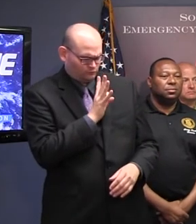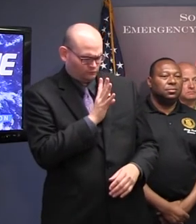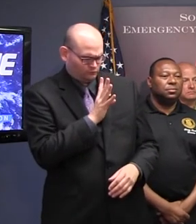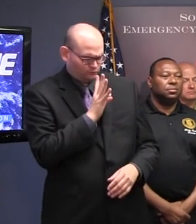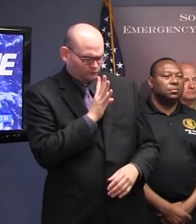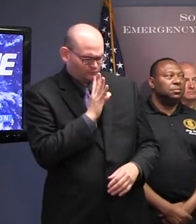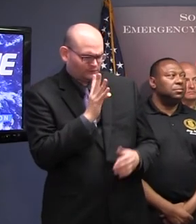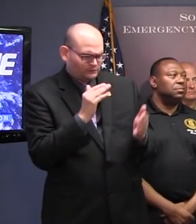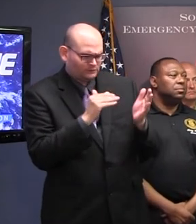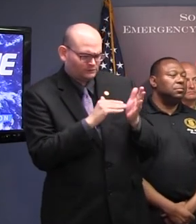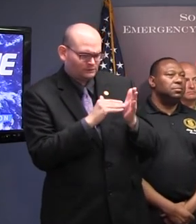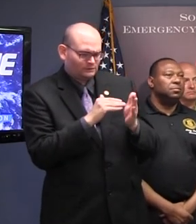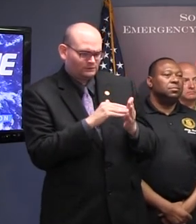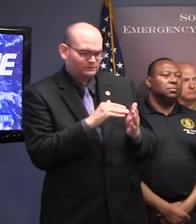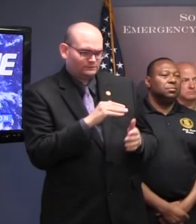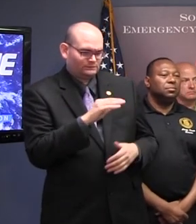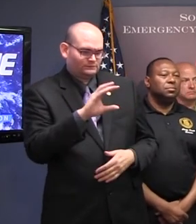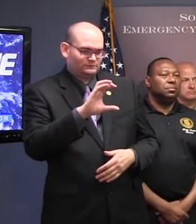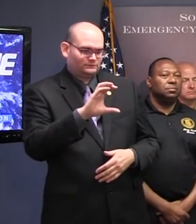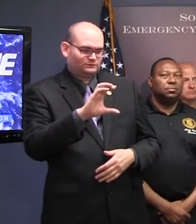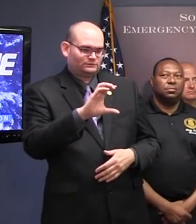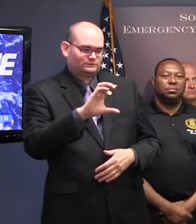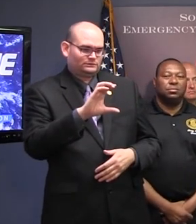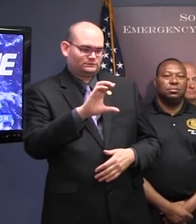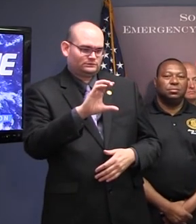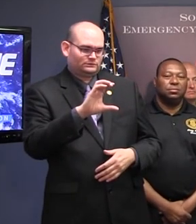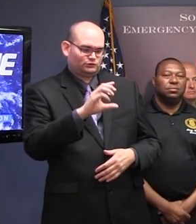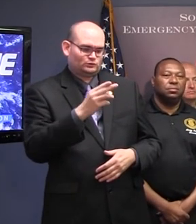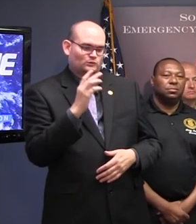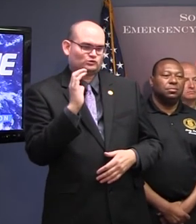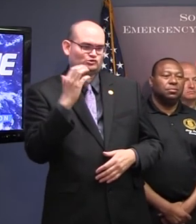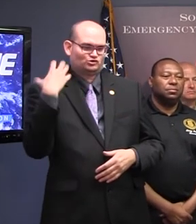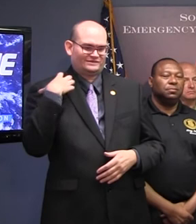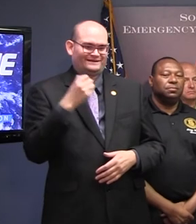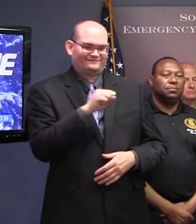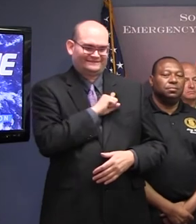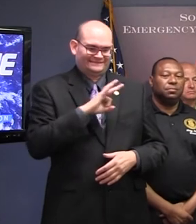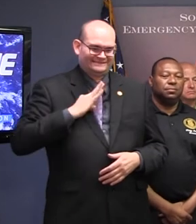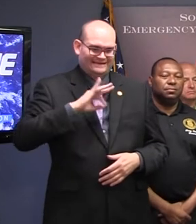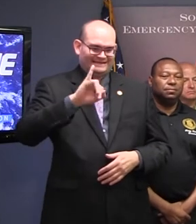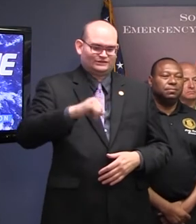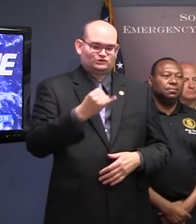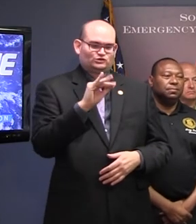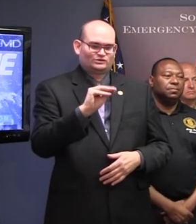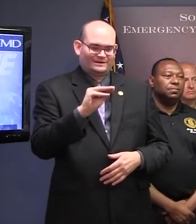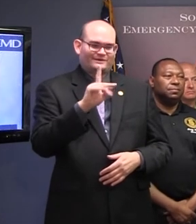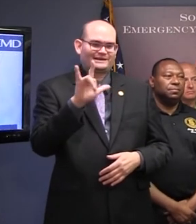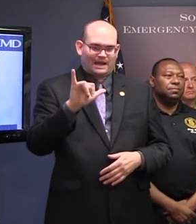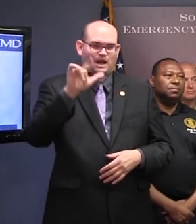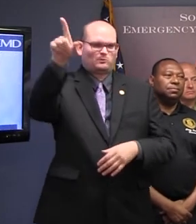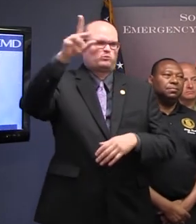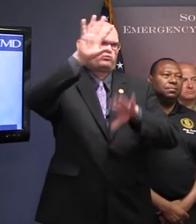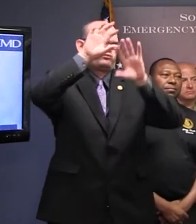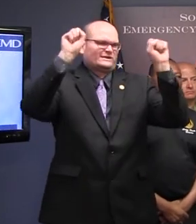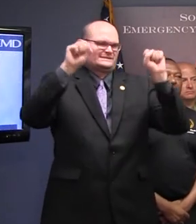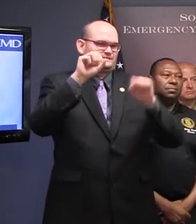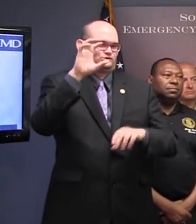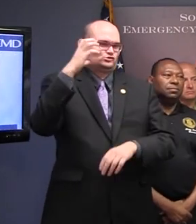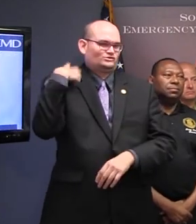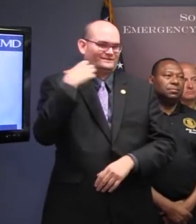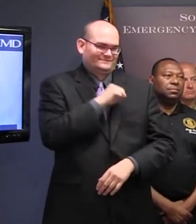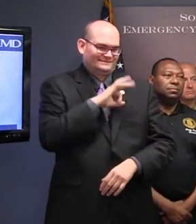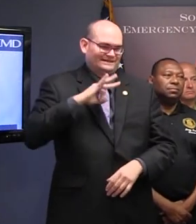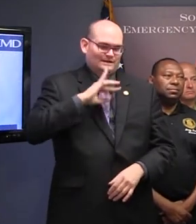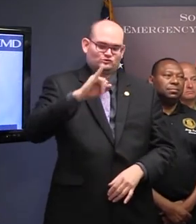Kelly, and they are well aware of our situation. Could this be a full coastal evacuation